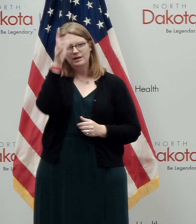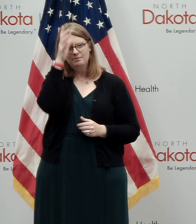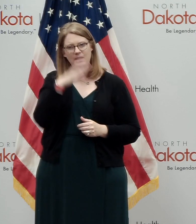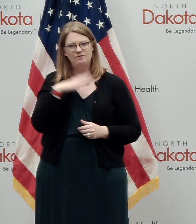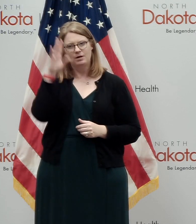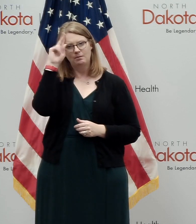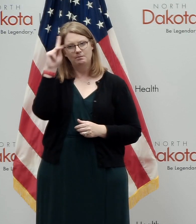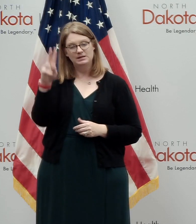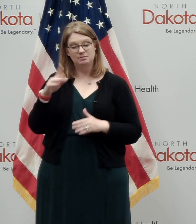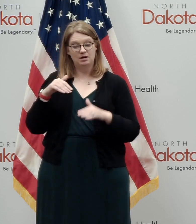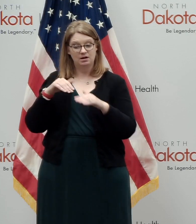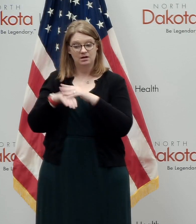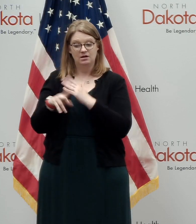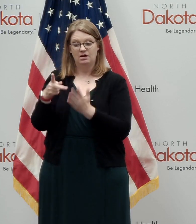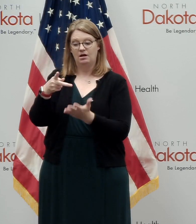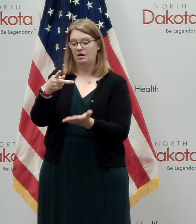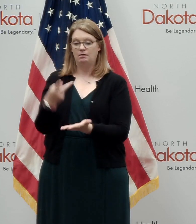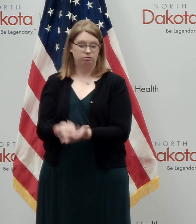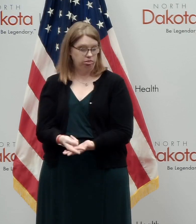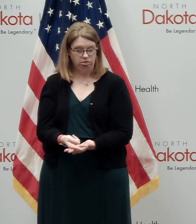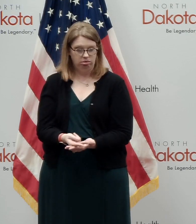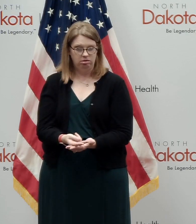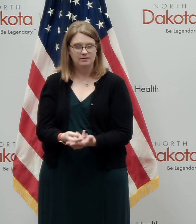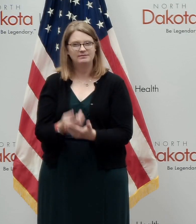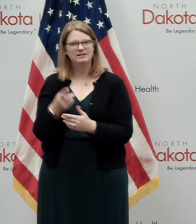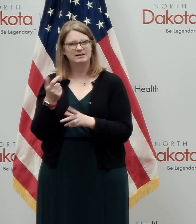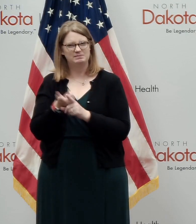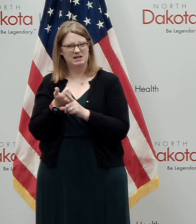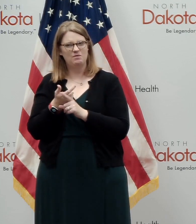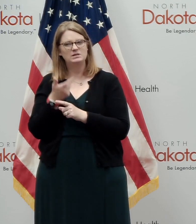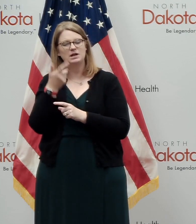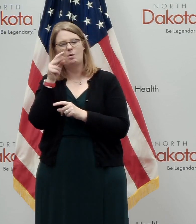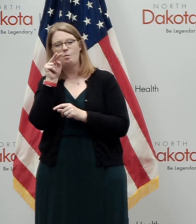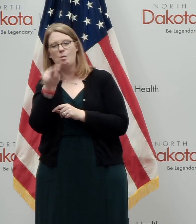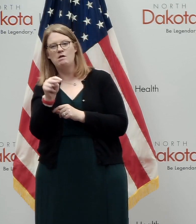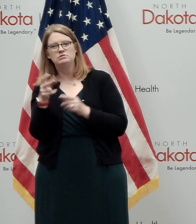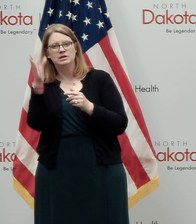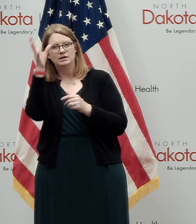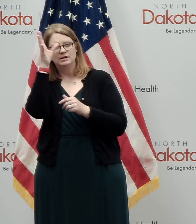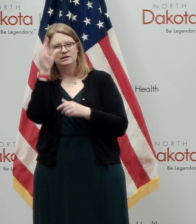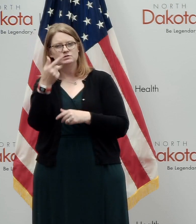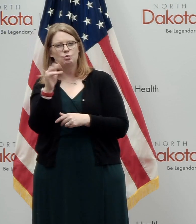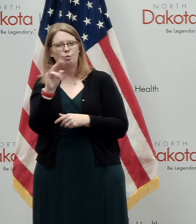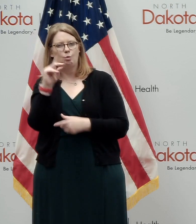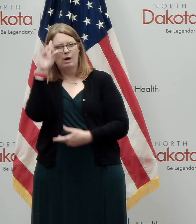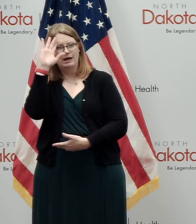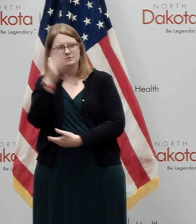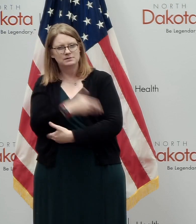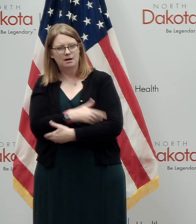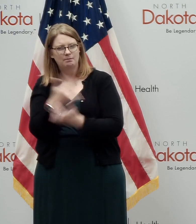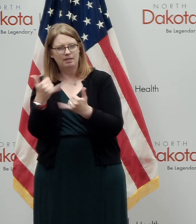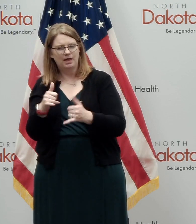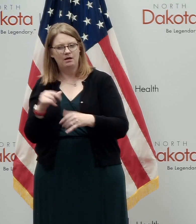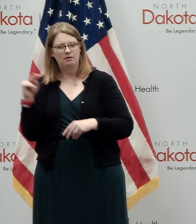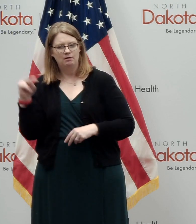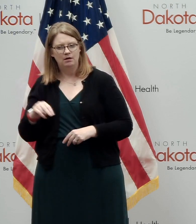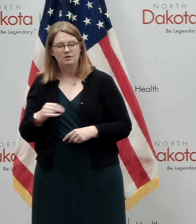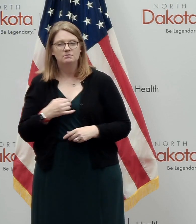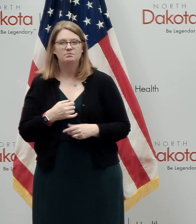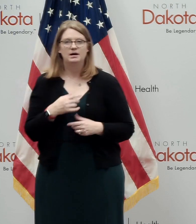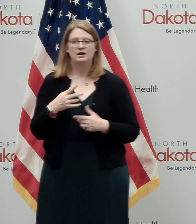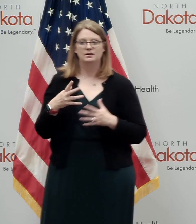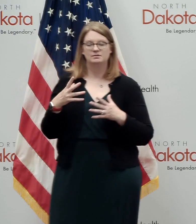collapsed as he entered the fan seating area to watch his grandson, uh, play, uh, youth football off duty highway